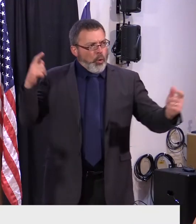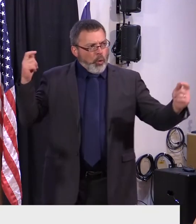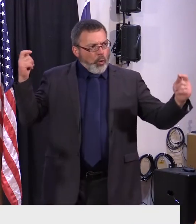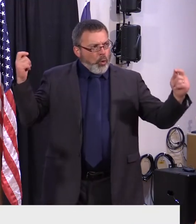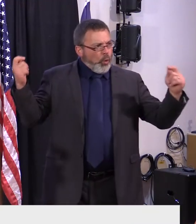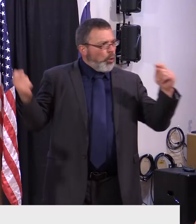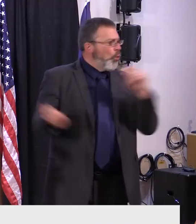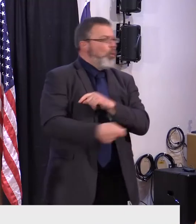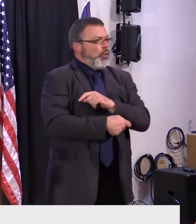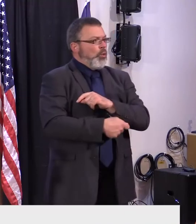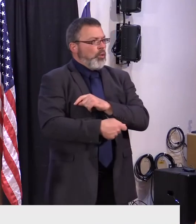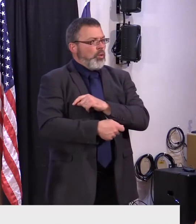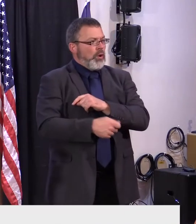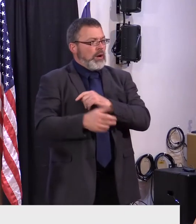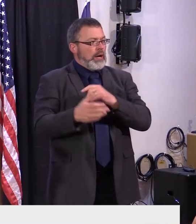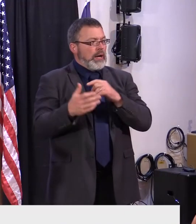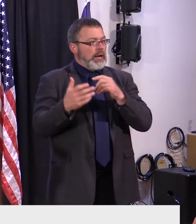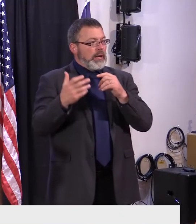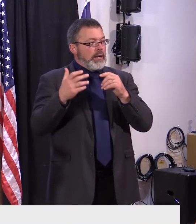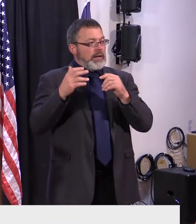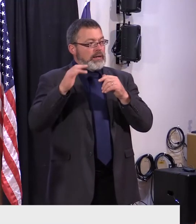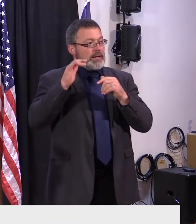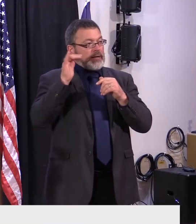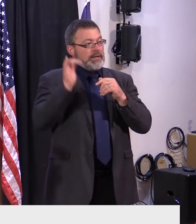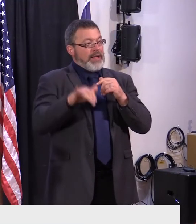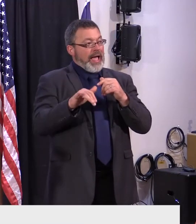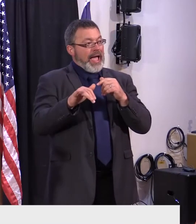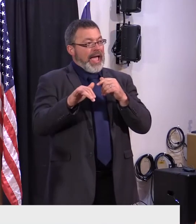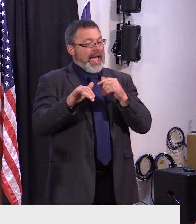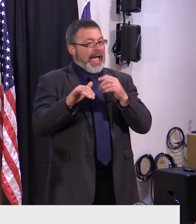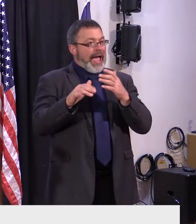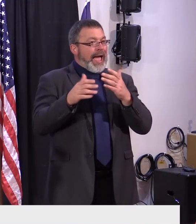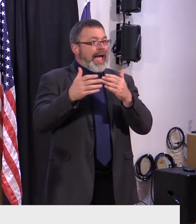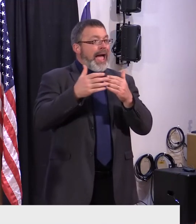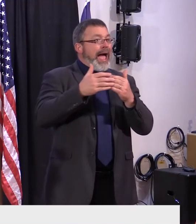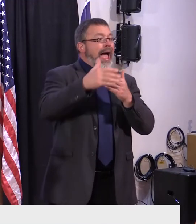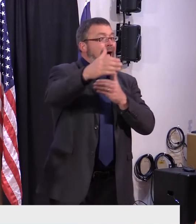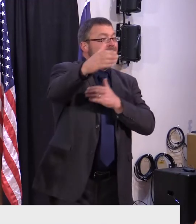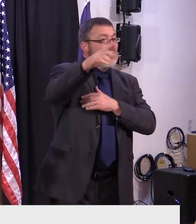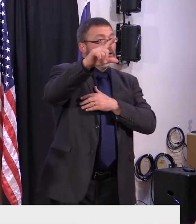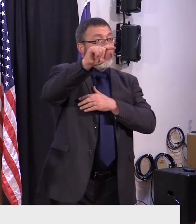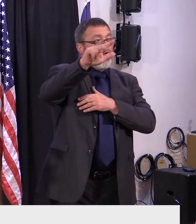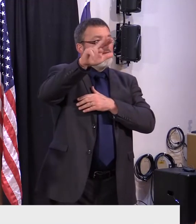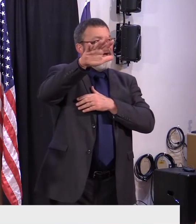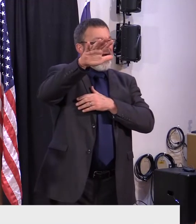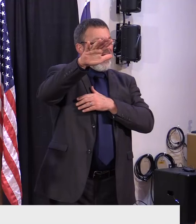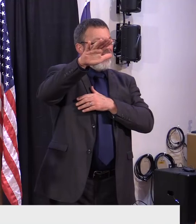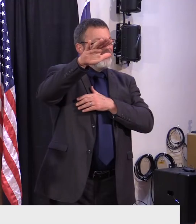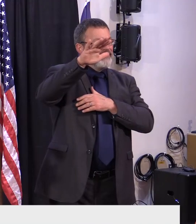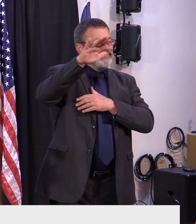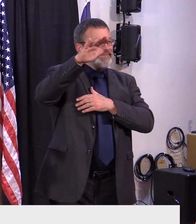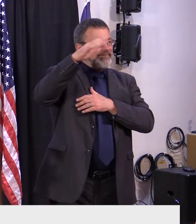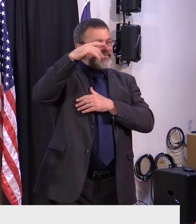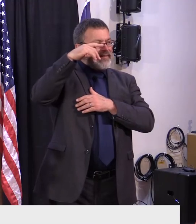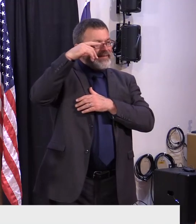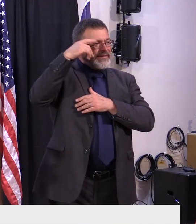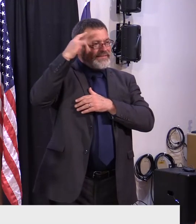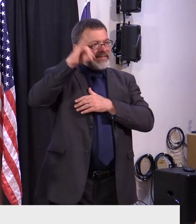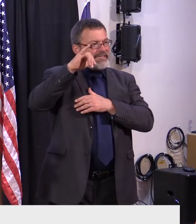to be building uh any internal combustion engines uh for at least for passenger cars and light duty vehicles